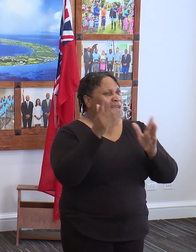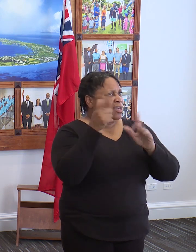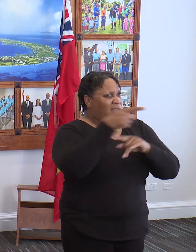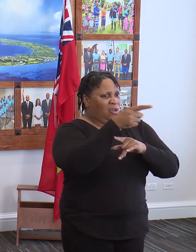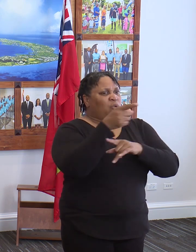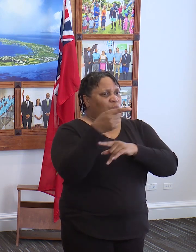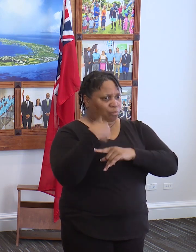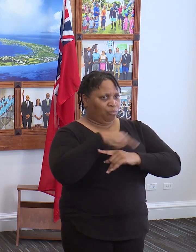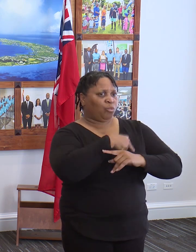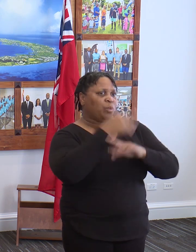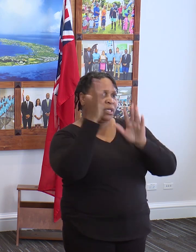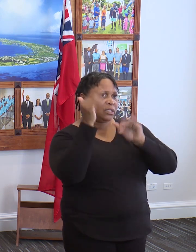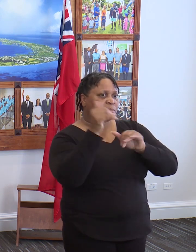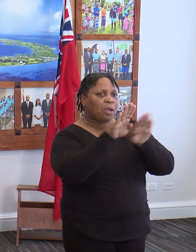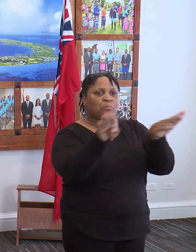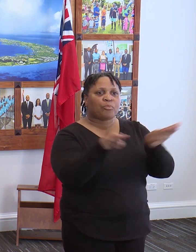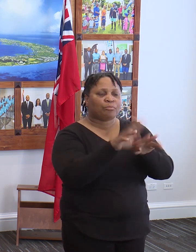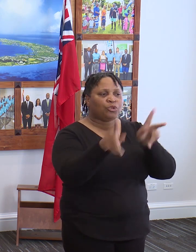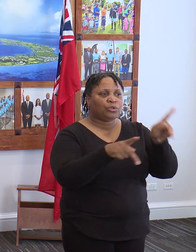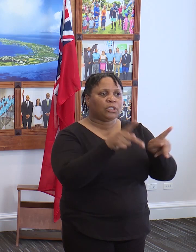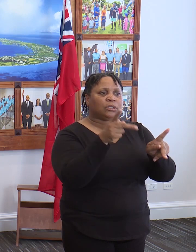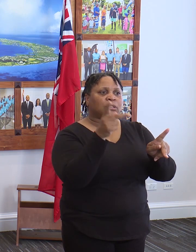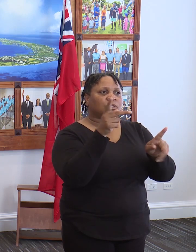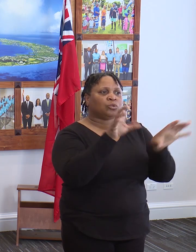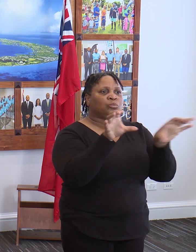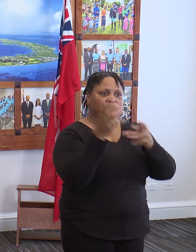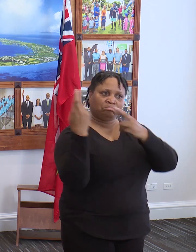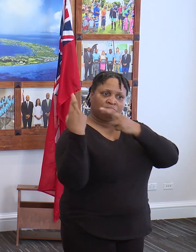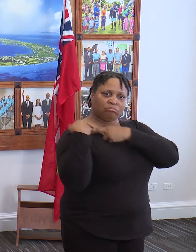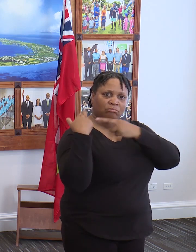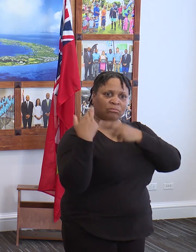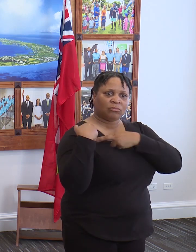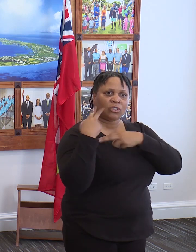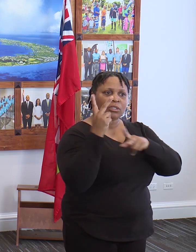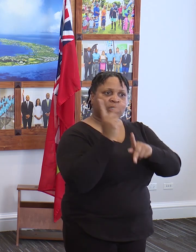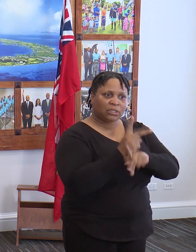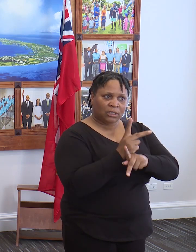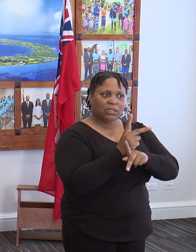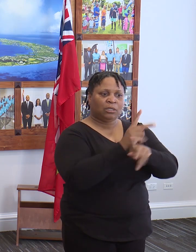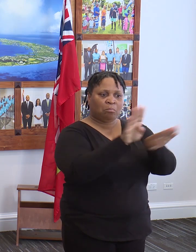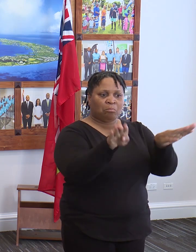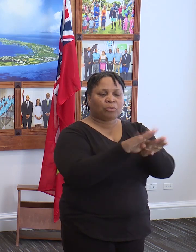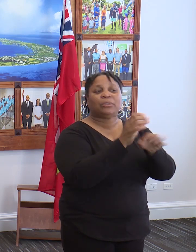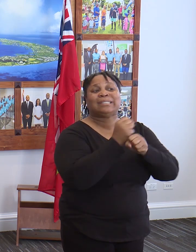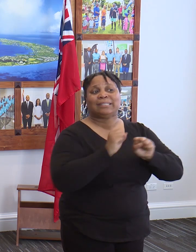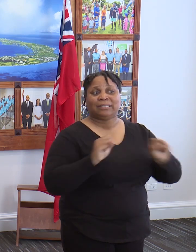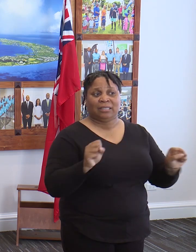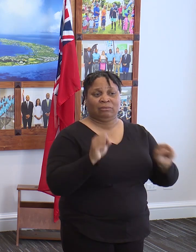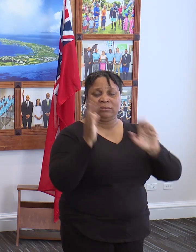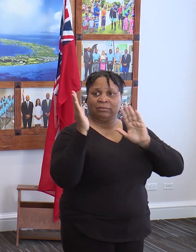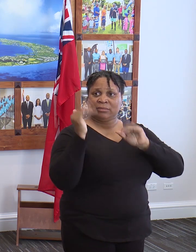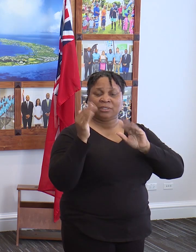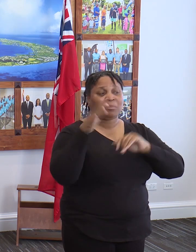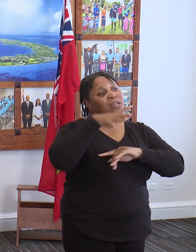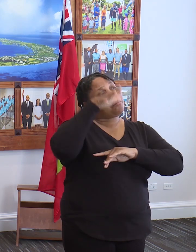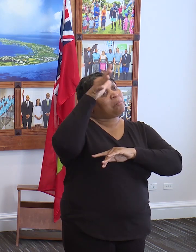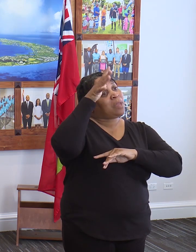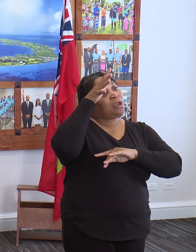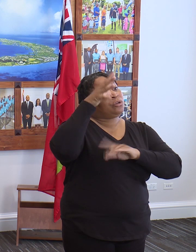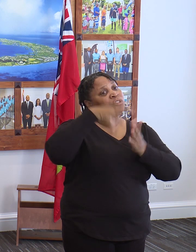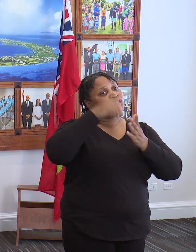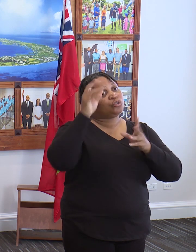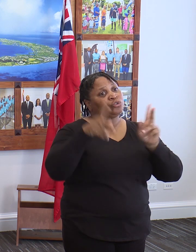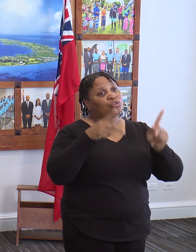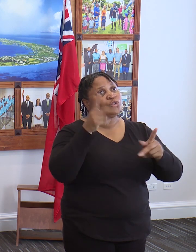that Bermudians will do their part to keep this country safe. And I'm expecting parents of